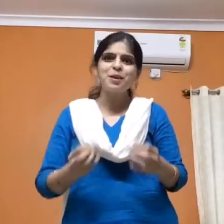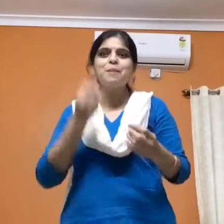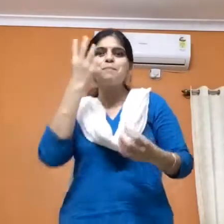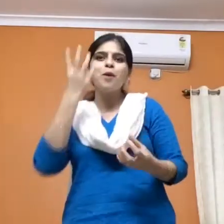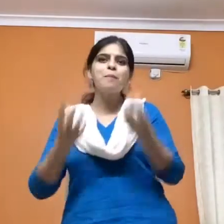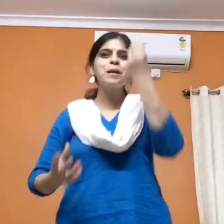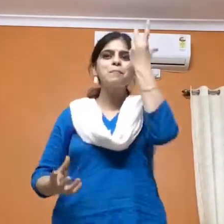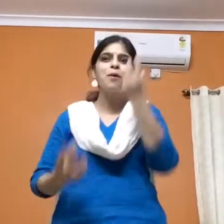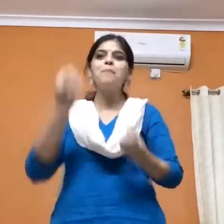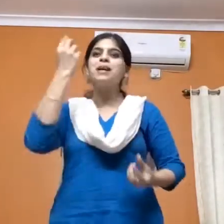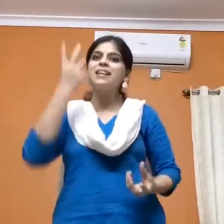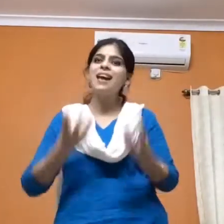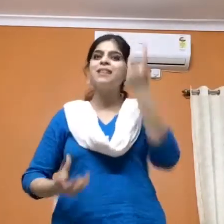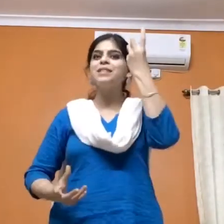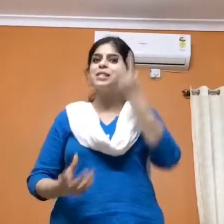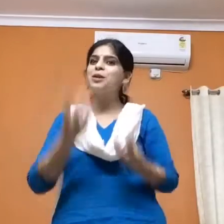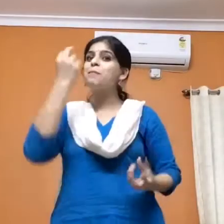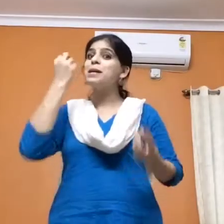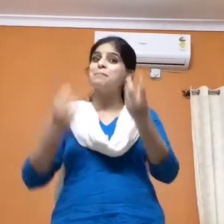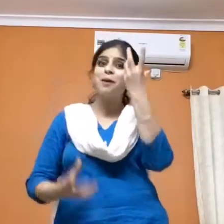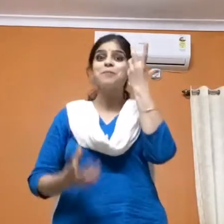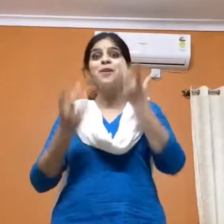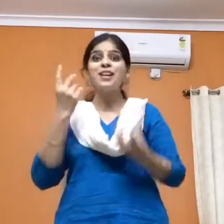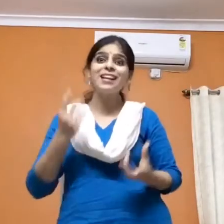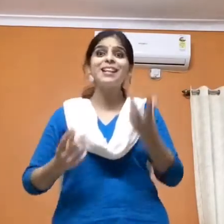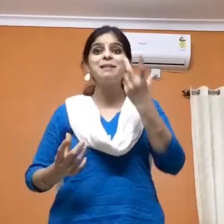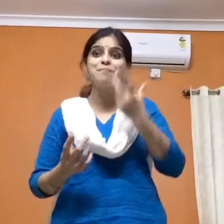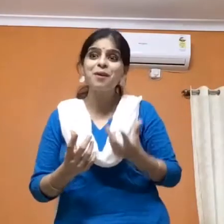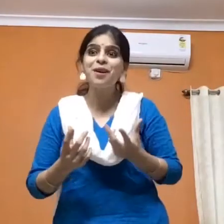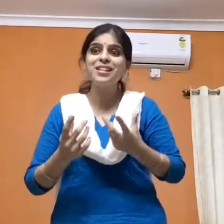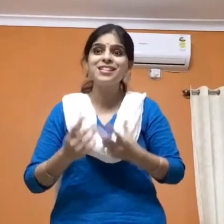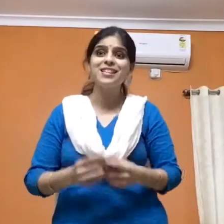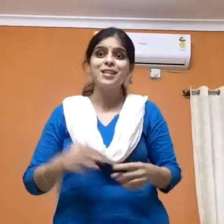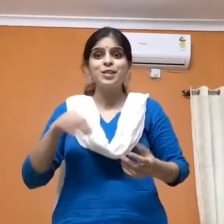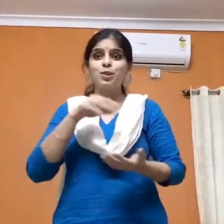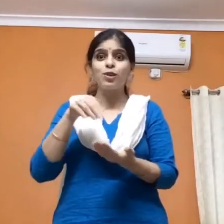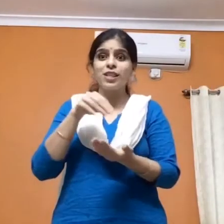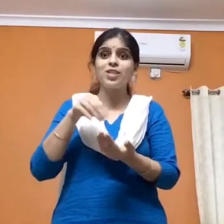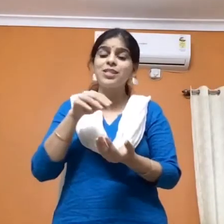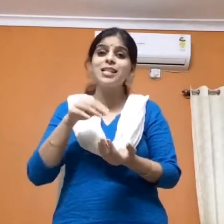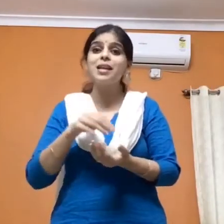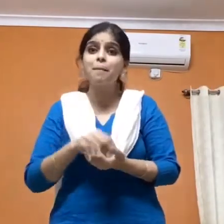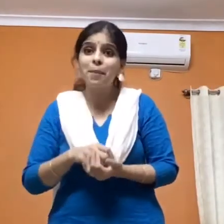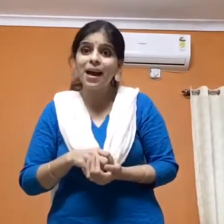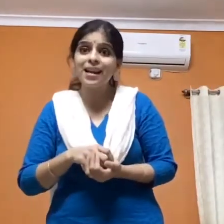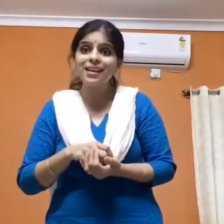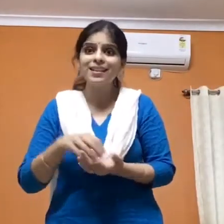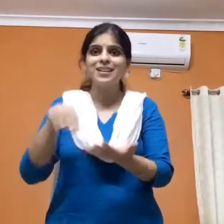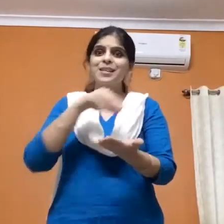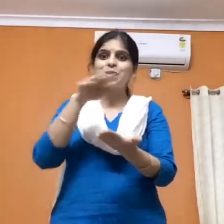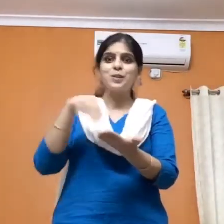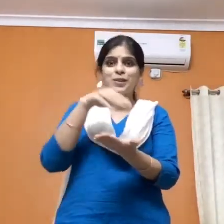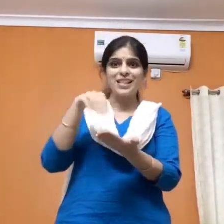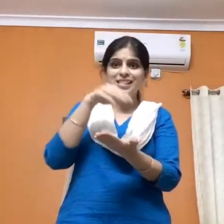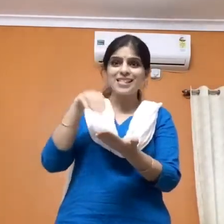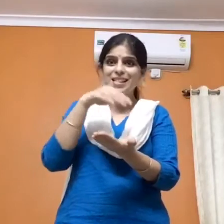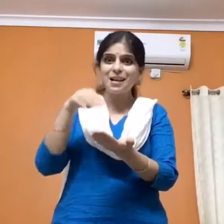Popping, popping, never stopping, popcorn in a pot. Sausages in a pan, sausages in a